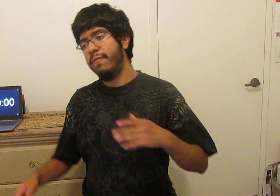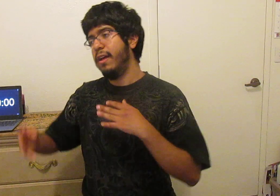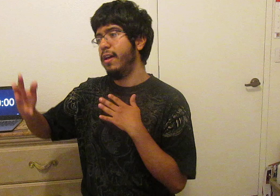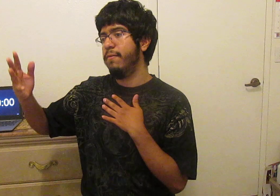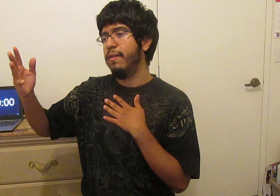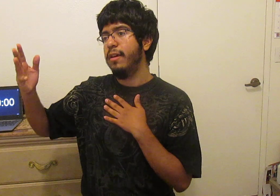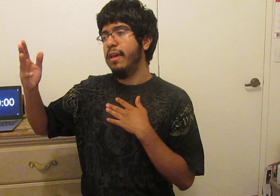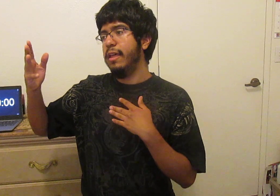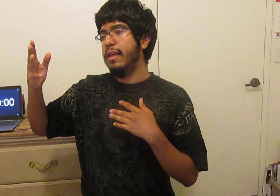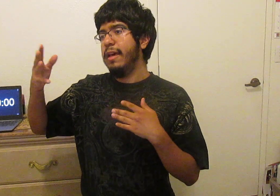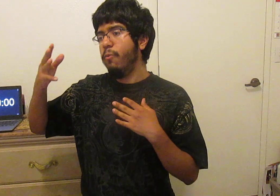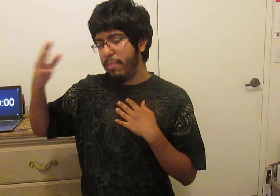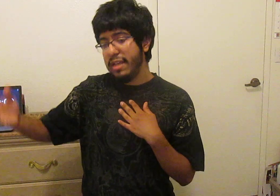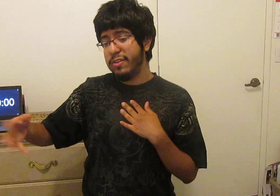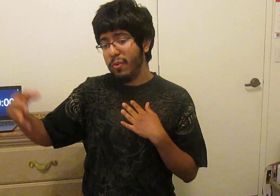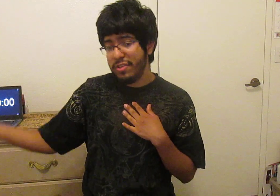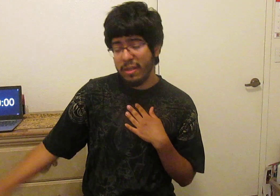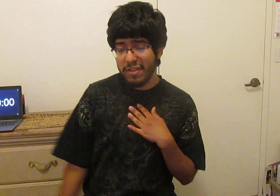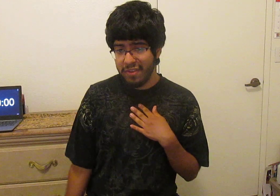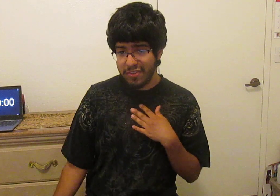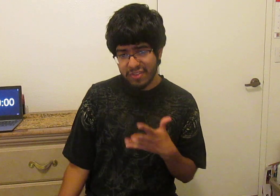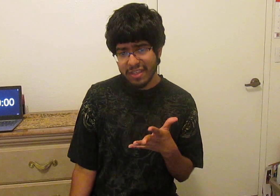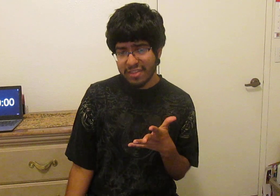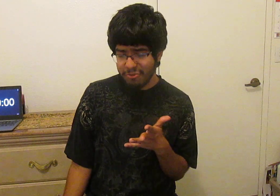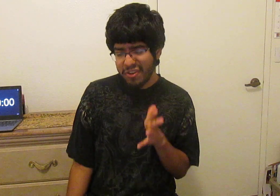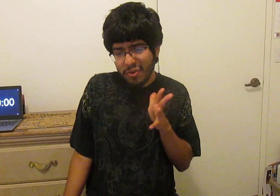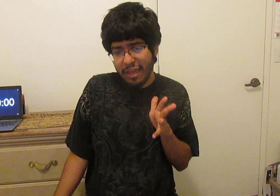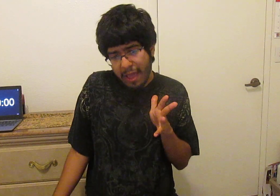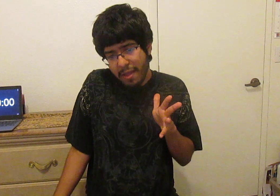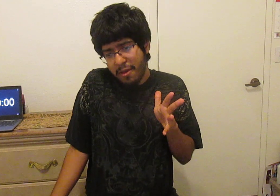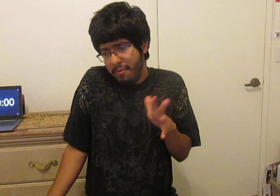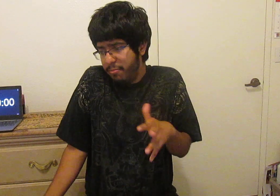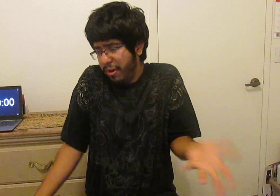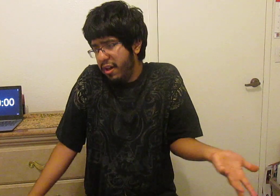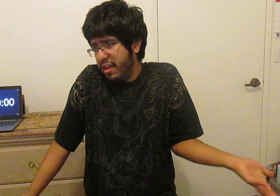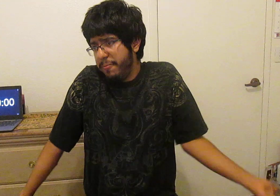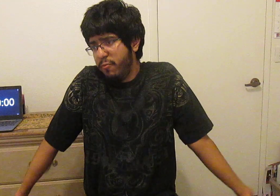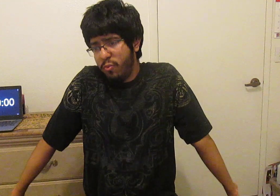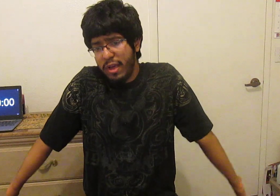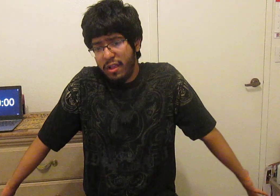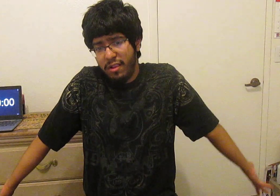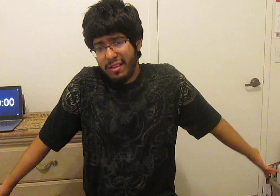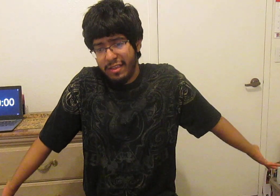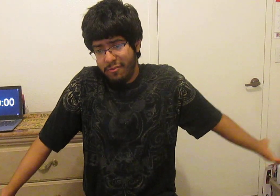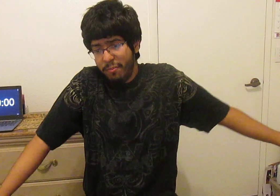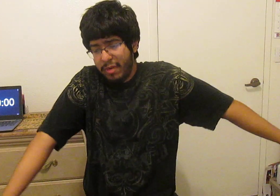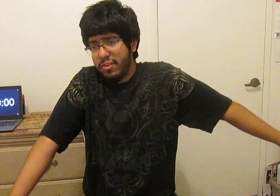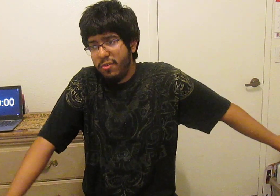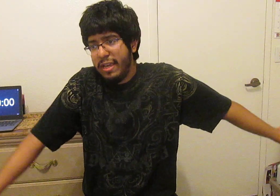five best and worst enemies of the season list I was gonna do that but well I won't be able to do that